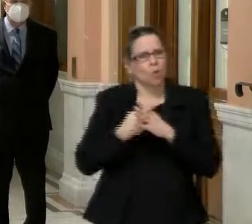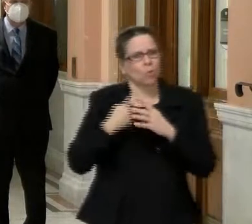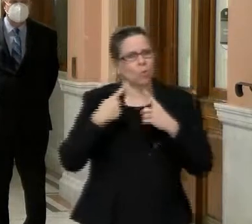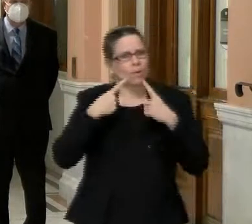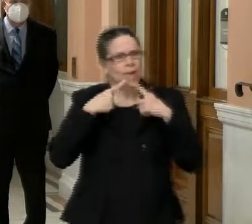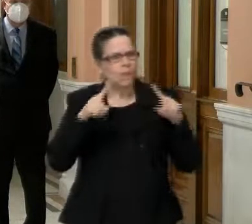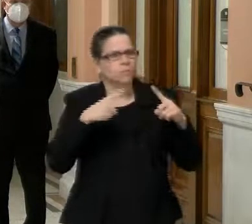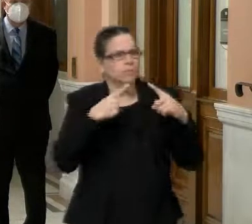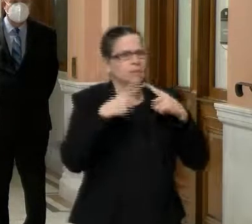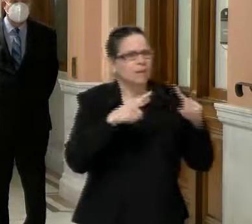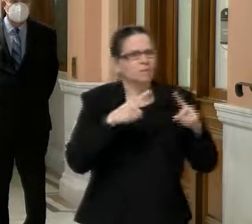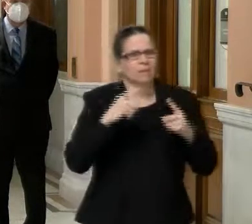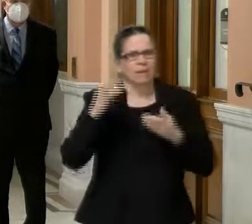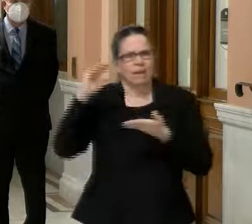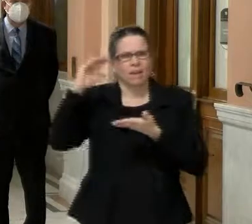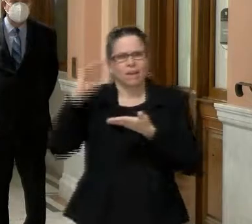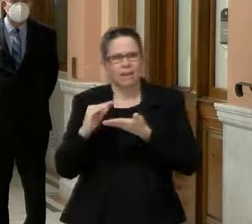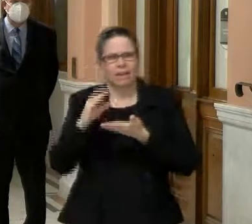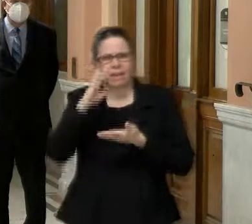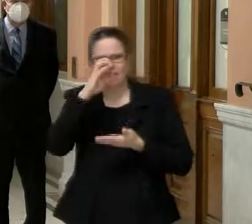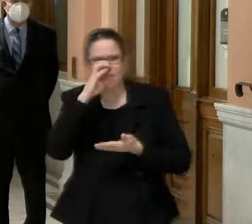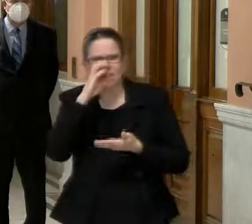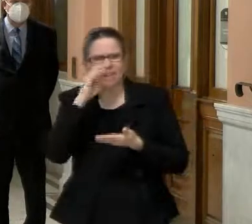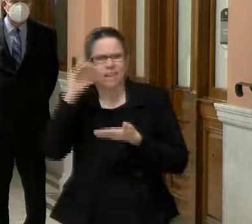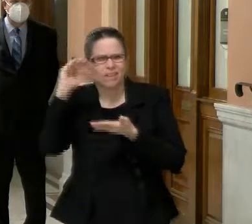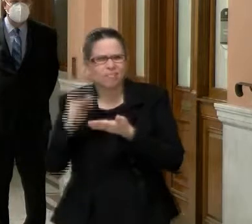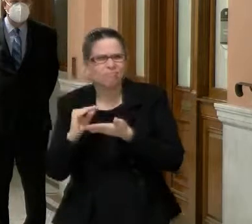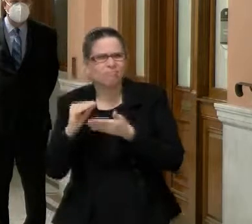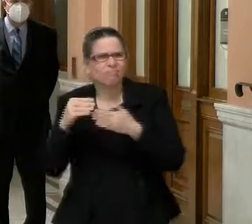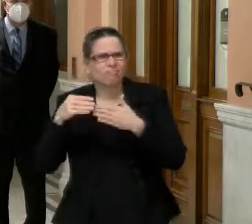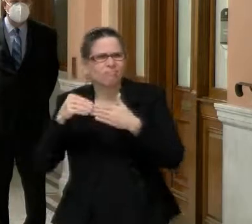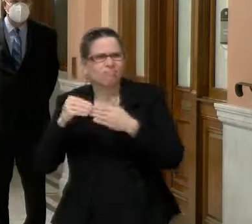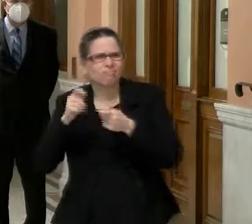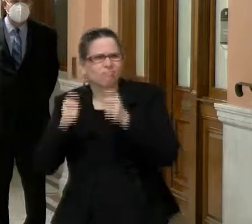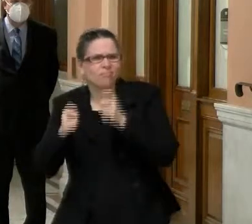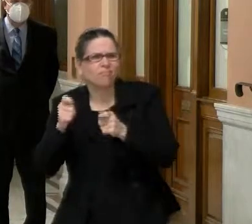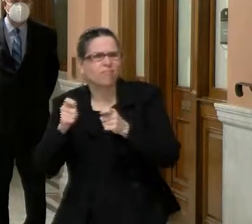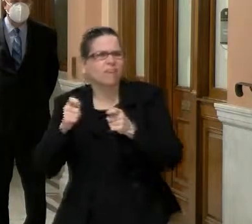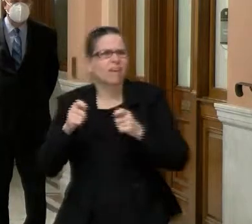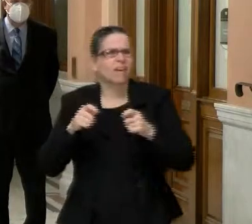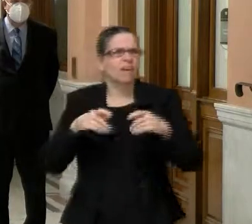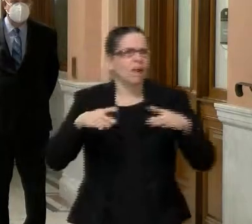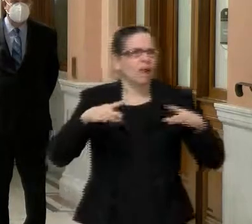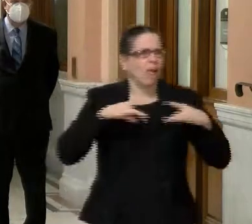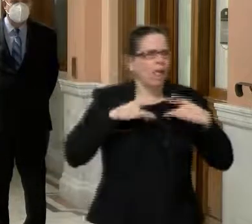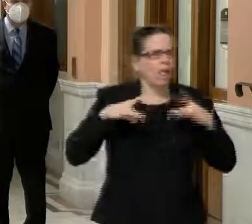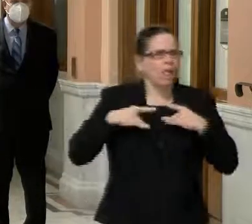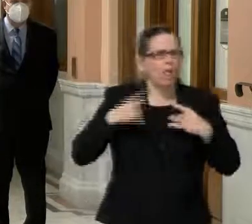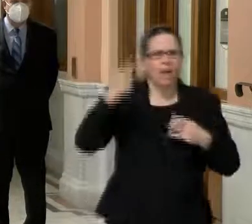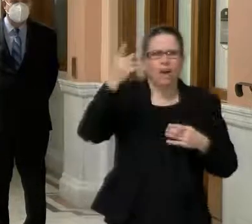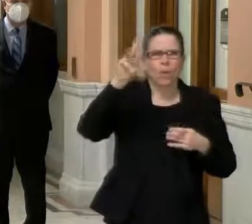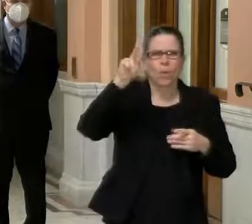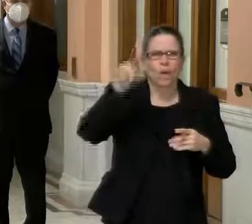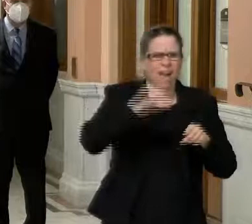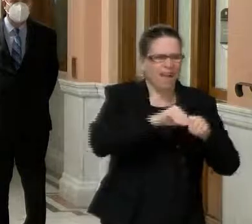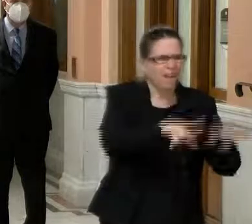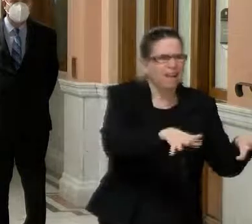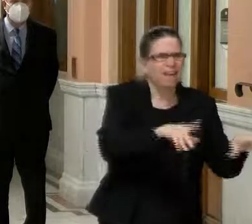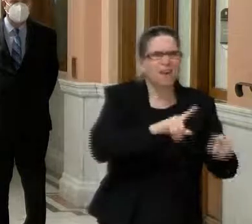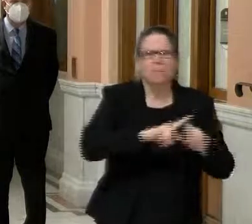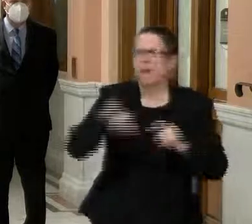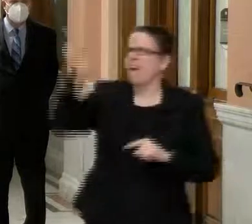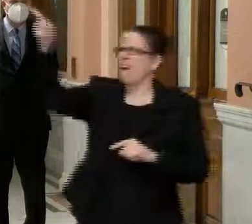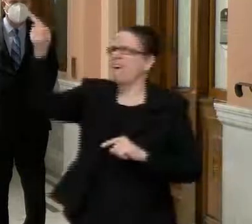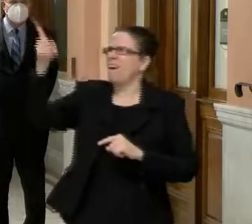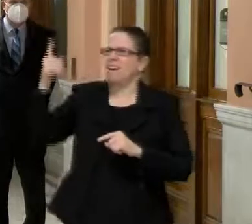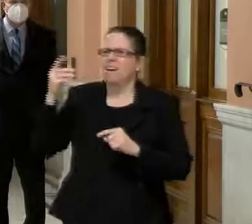and then we hear about a variant that's probably already running around? You know, it does, it seems to have happened more than once